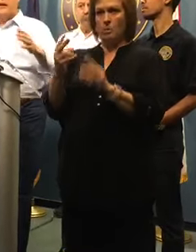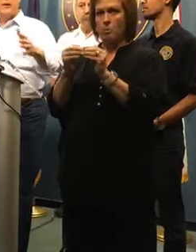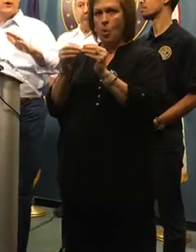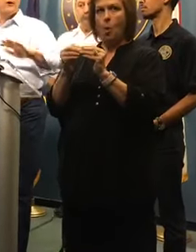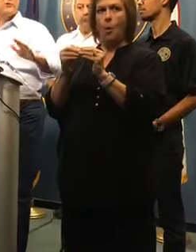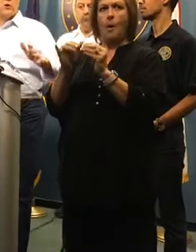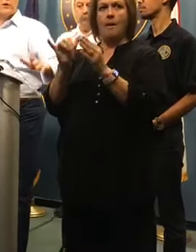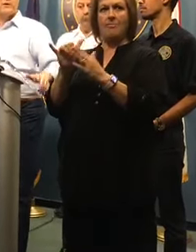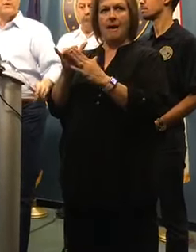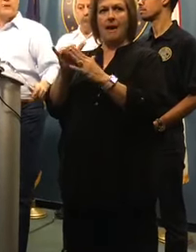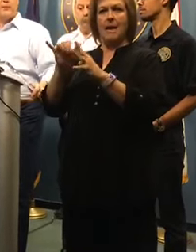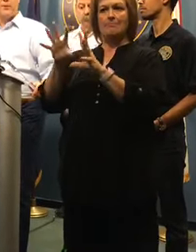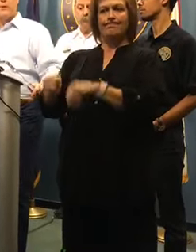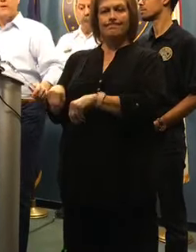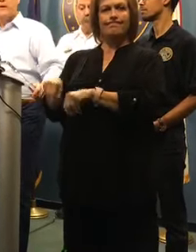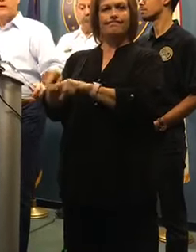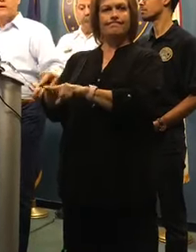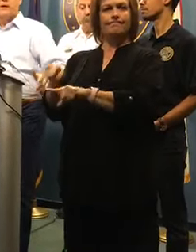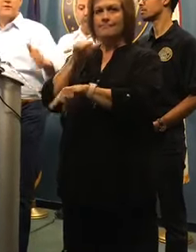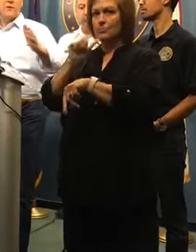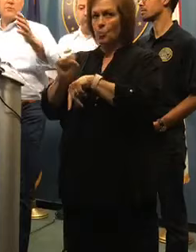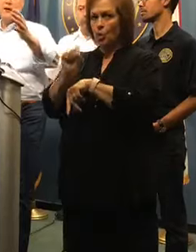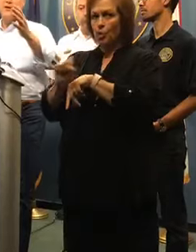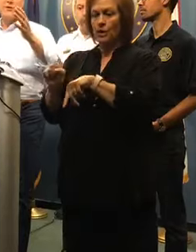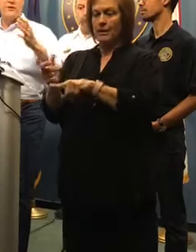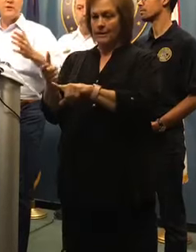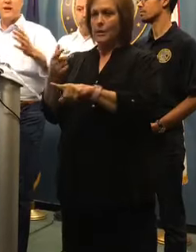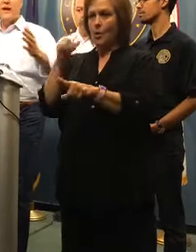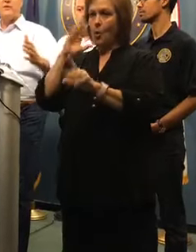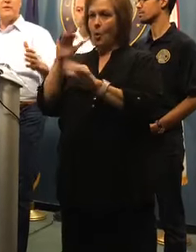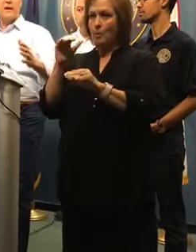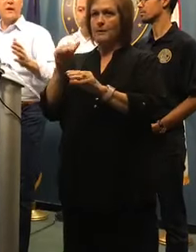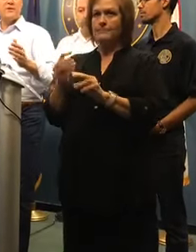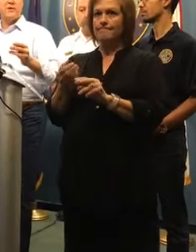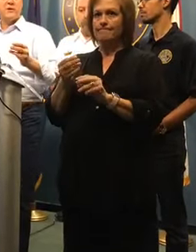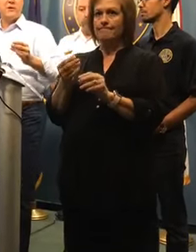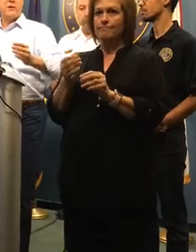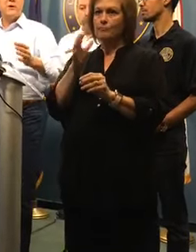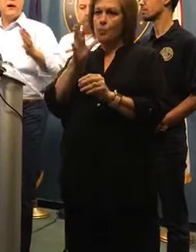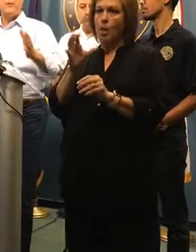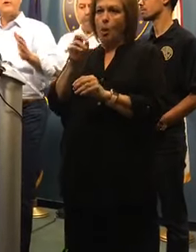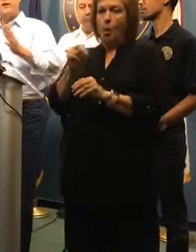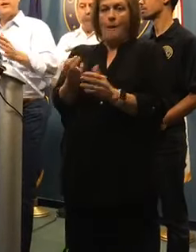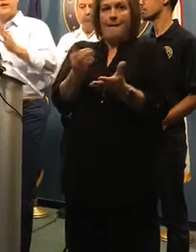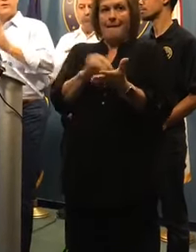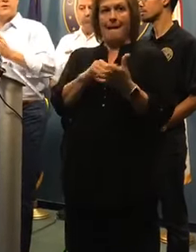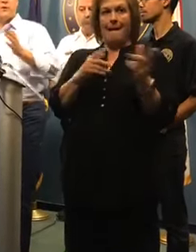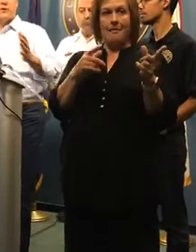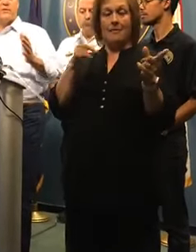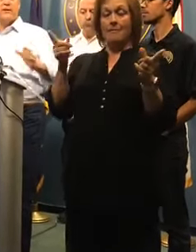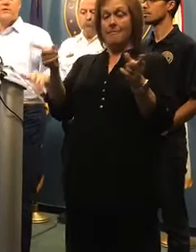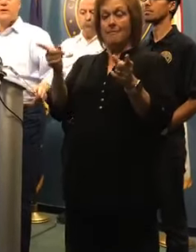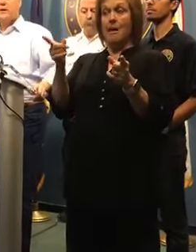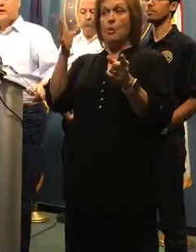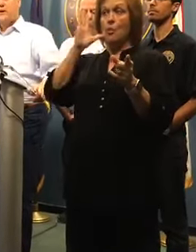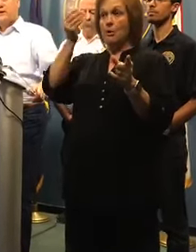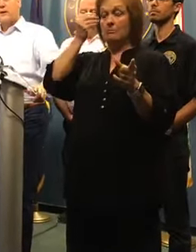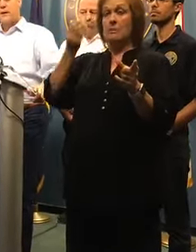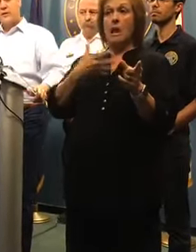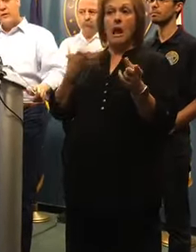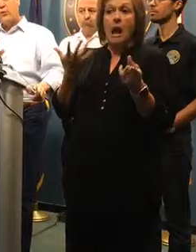late August, early September. And so the engineers are going to have to tell us how much they need for certain events.